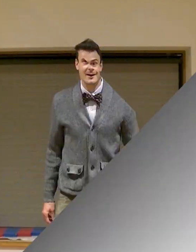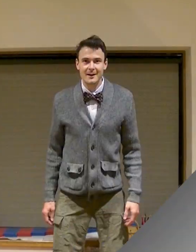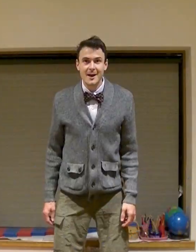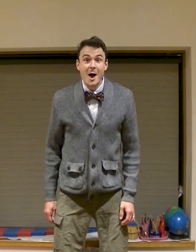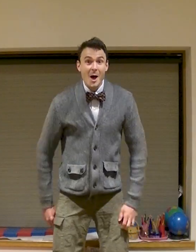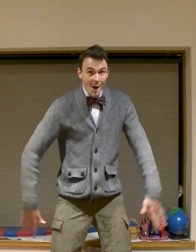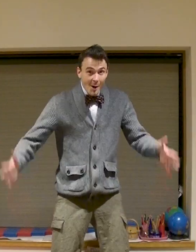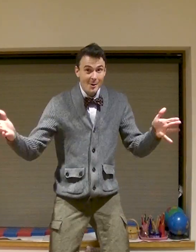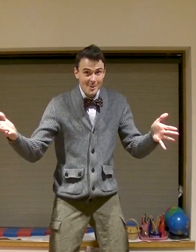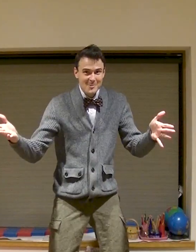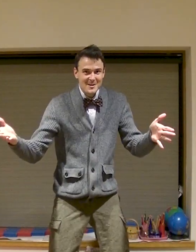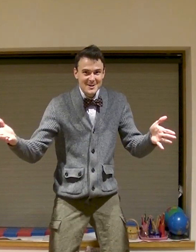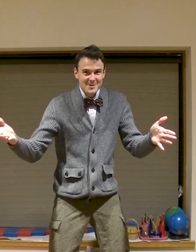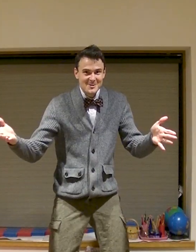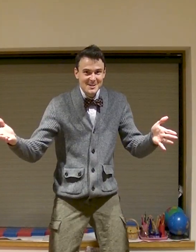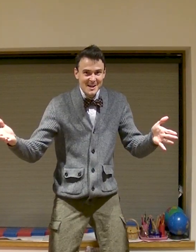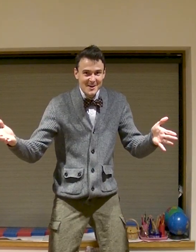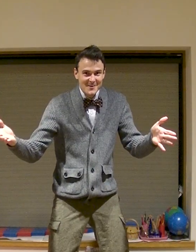all by yourself